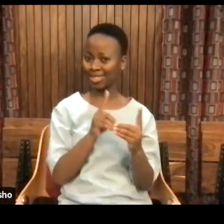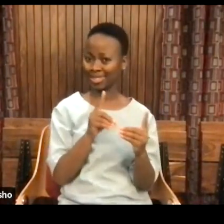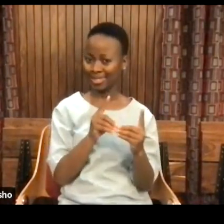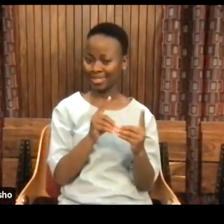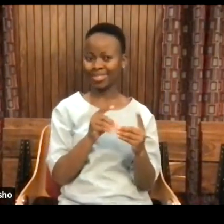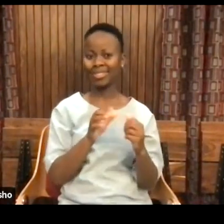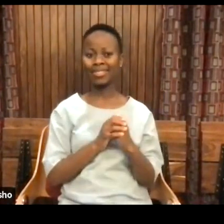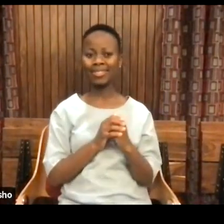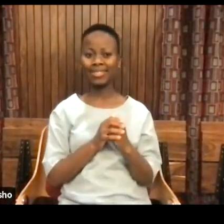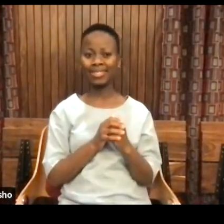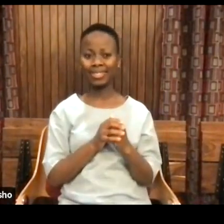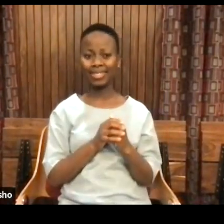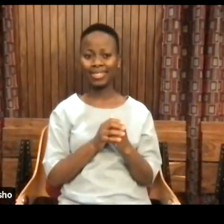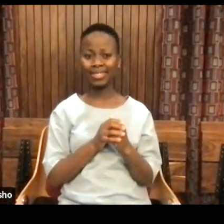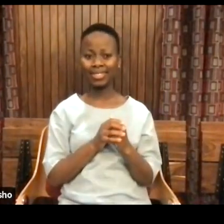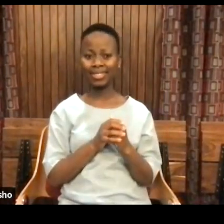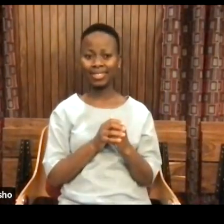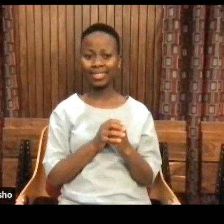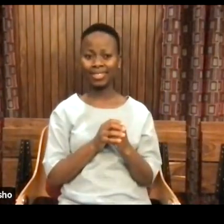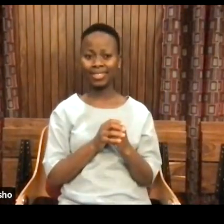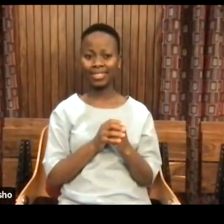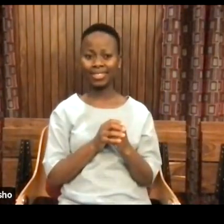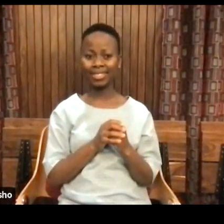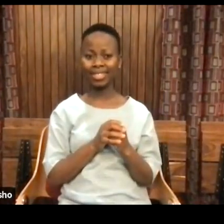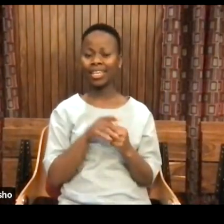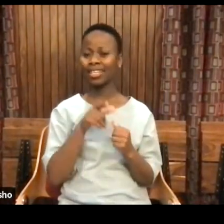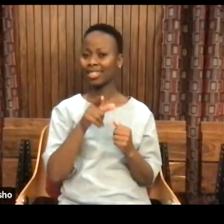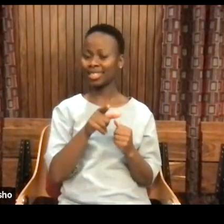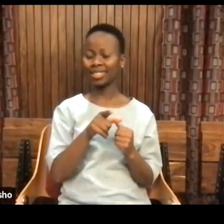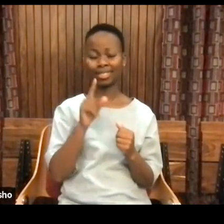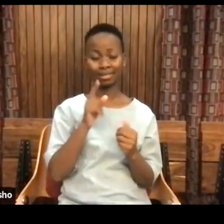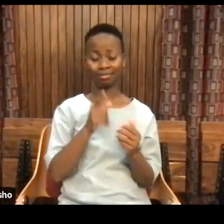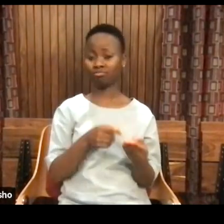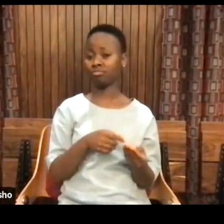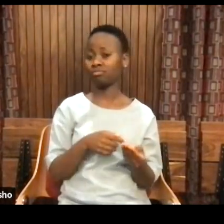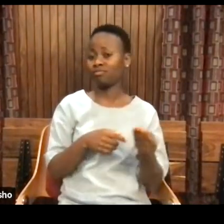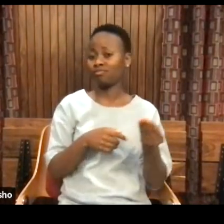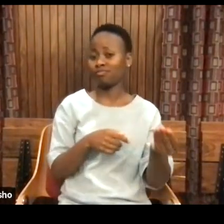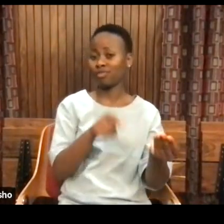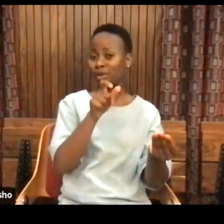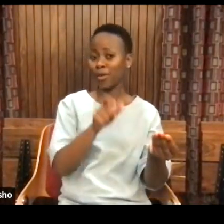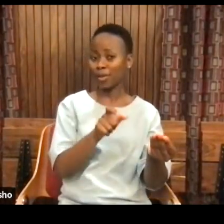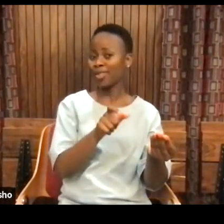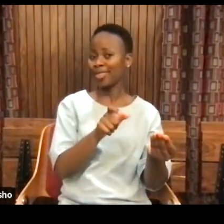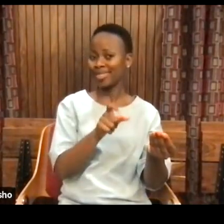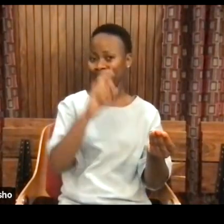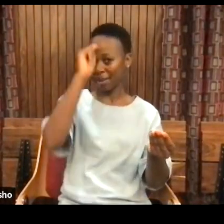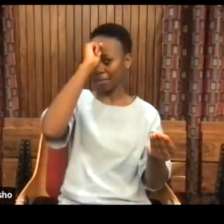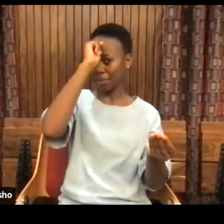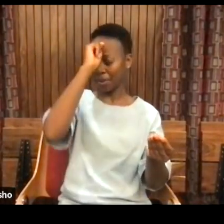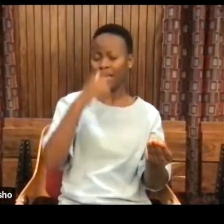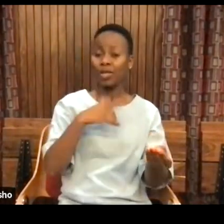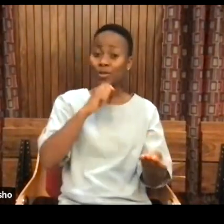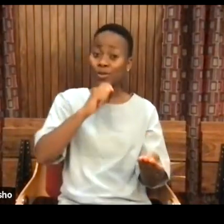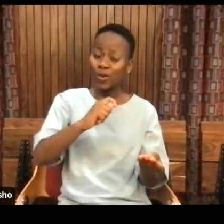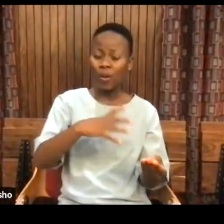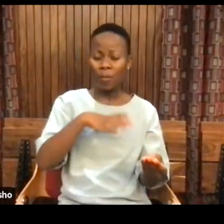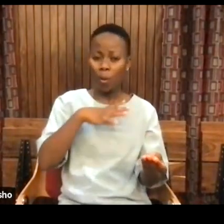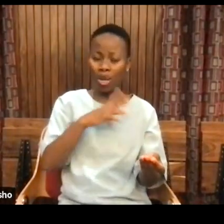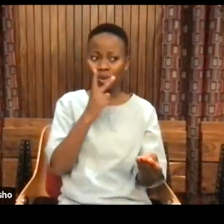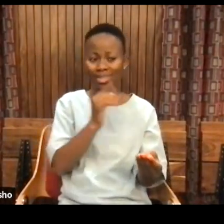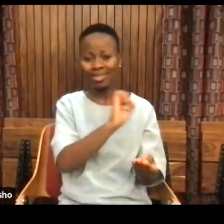And Drusilla would slip to him, Hegel on love. Now, I would love to have seen those guys' face